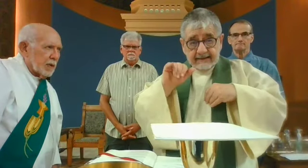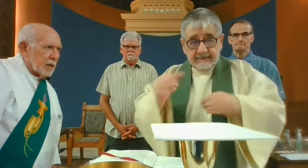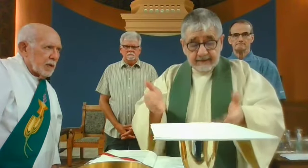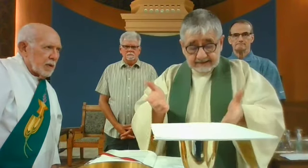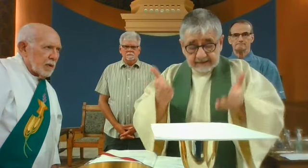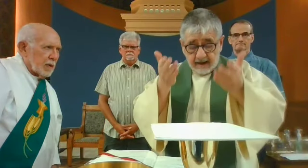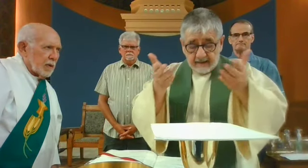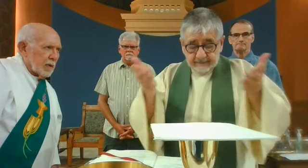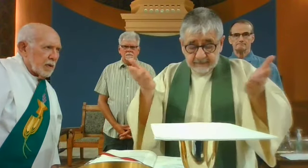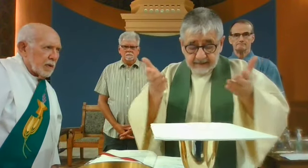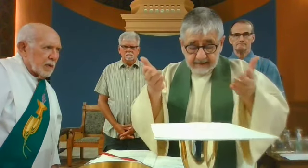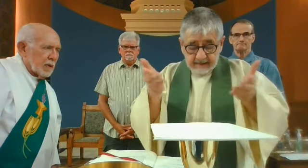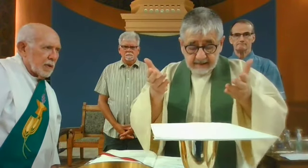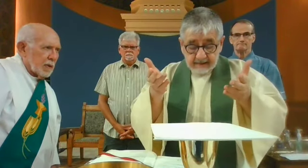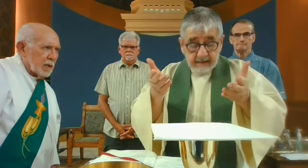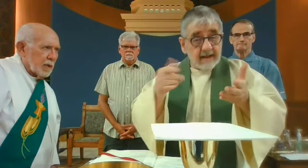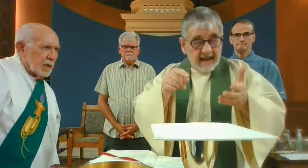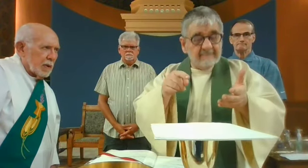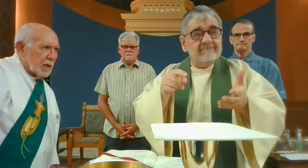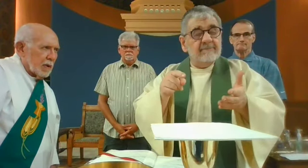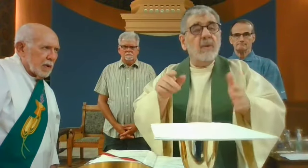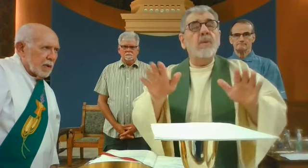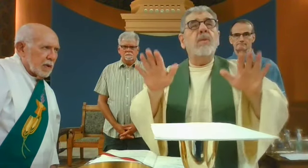Lord, we ask that you accept this sacrifice,